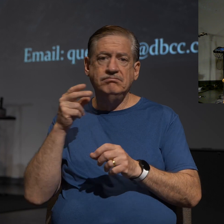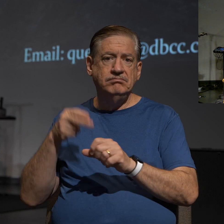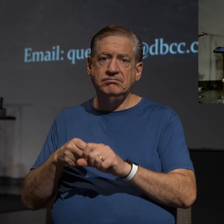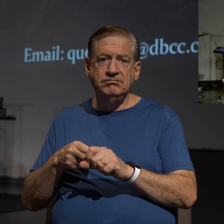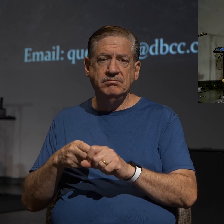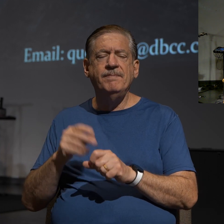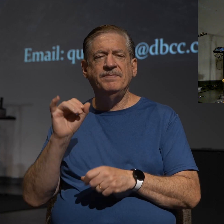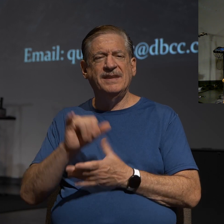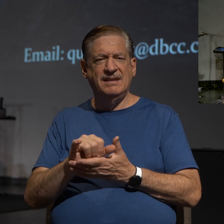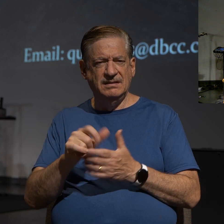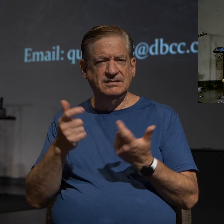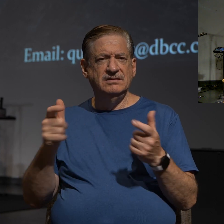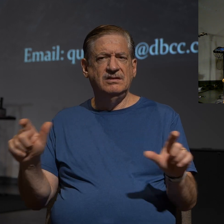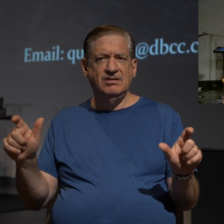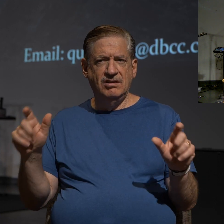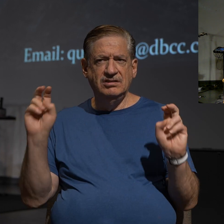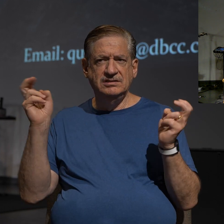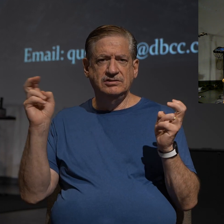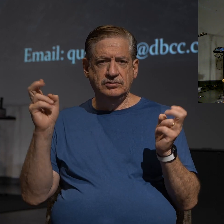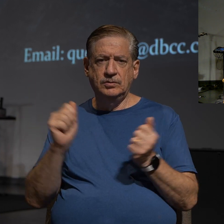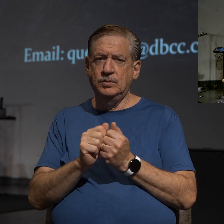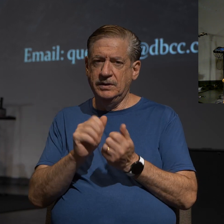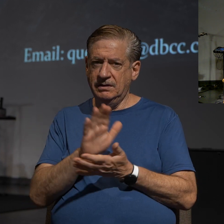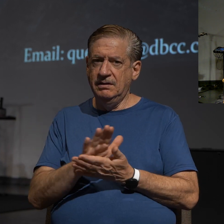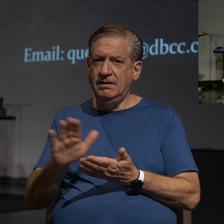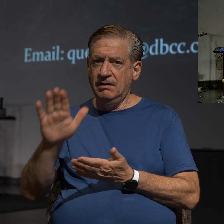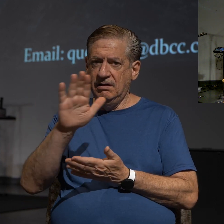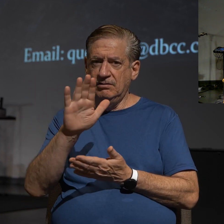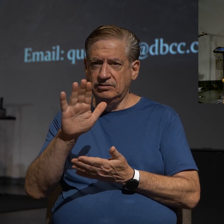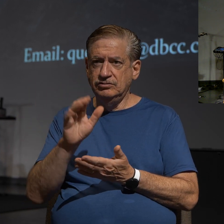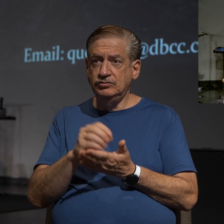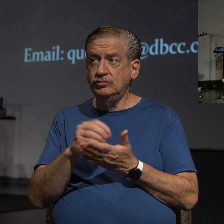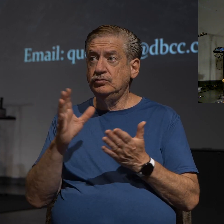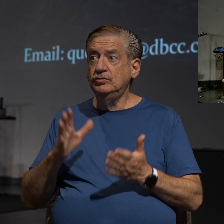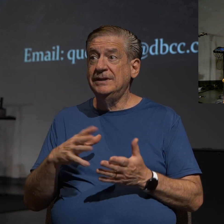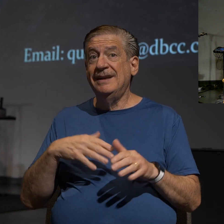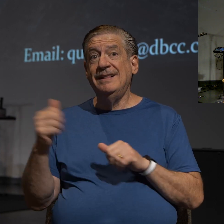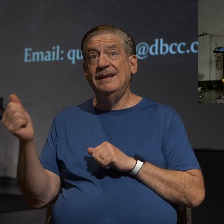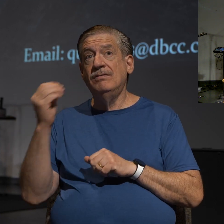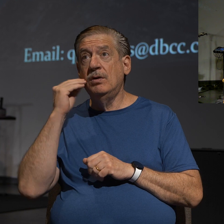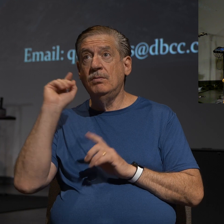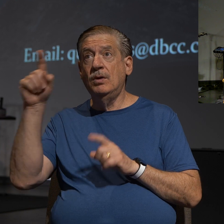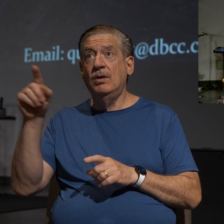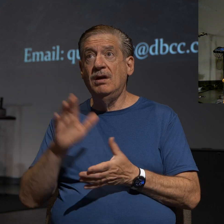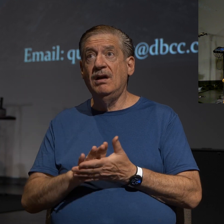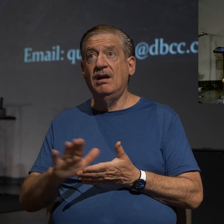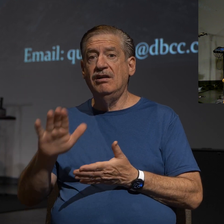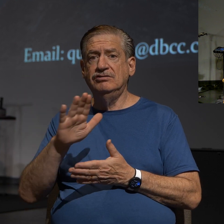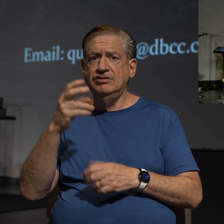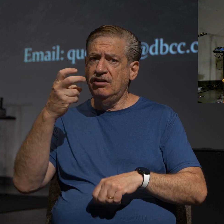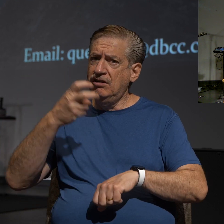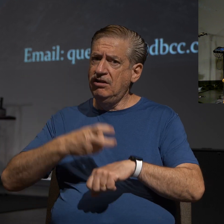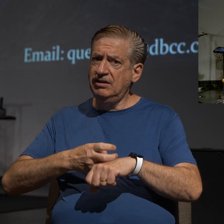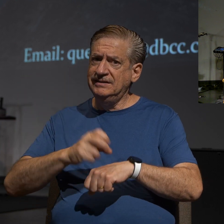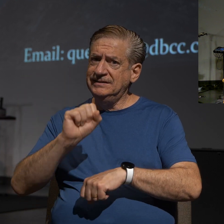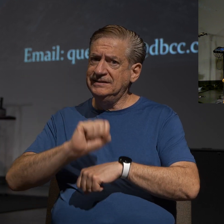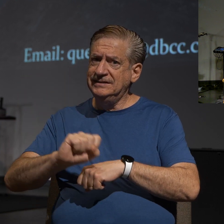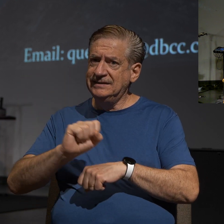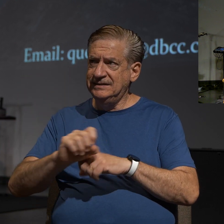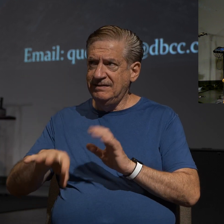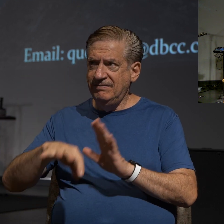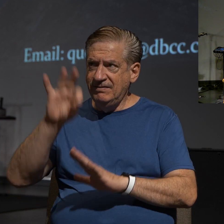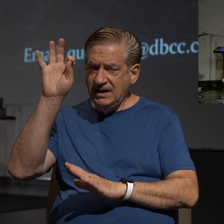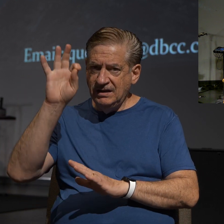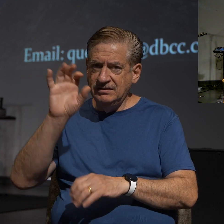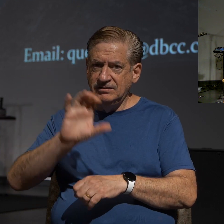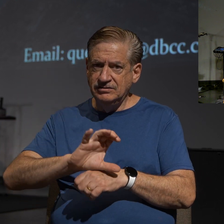That's a large issue with college students. When they leave home and go away to college, one of their hardest tasks is to find a